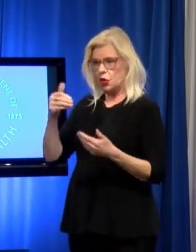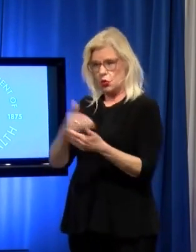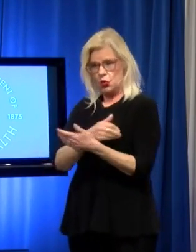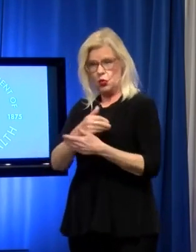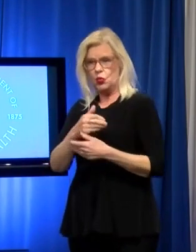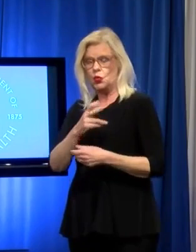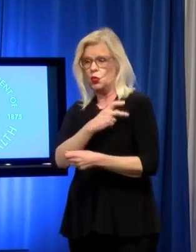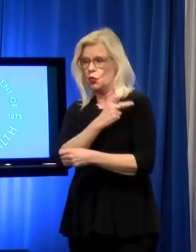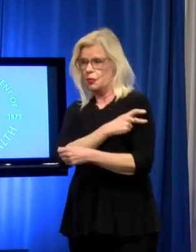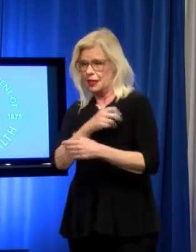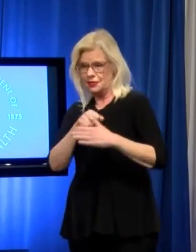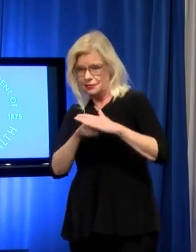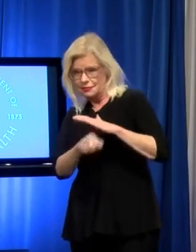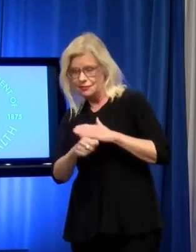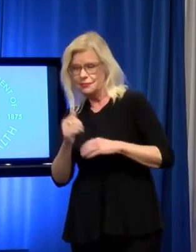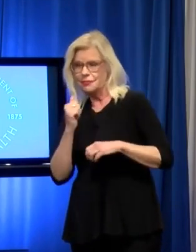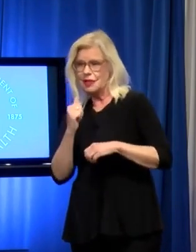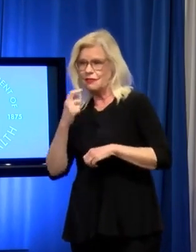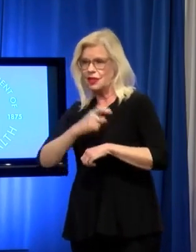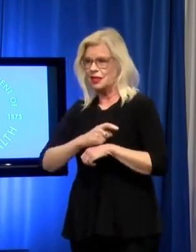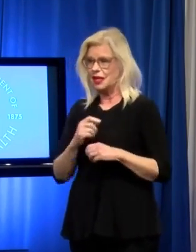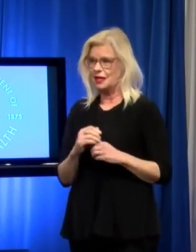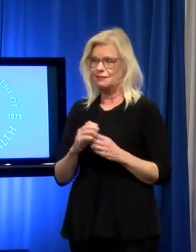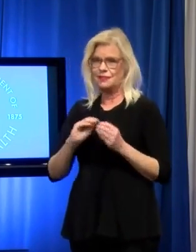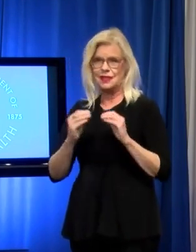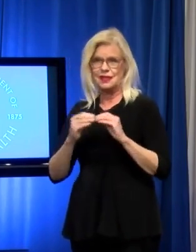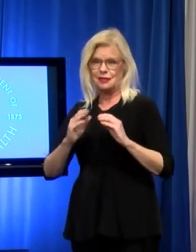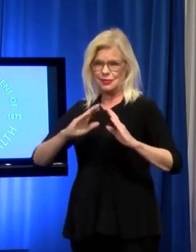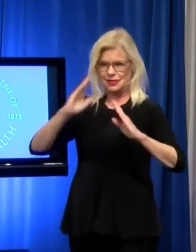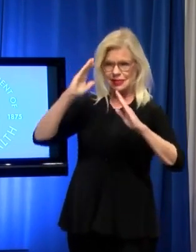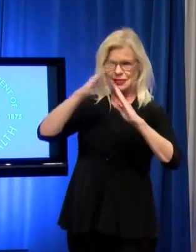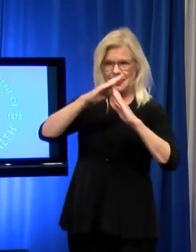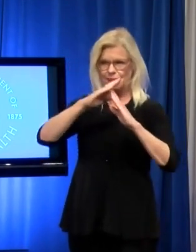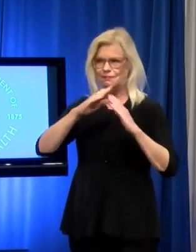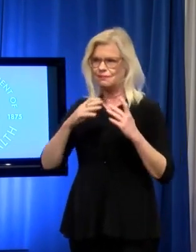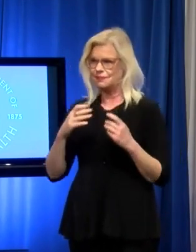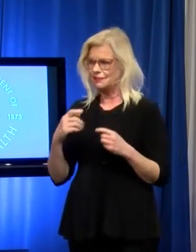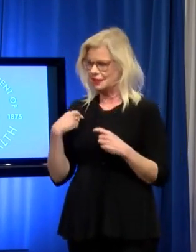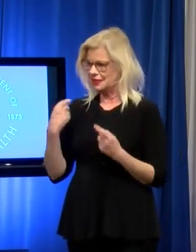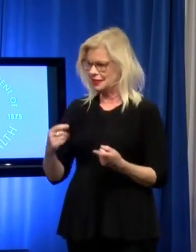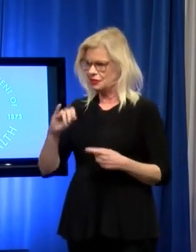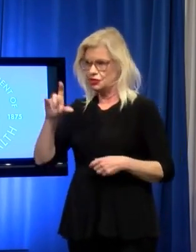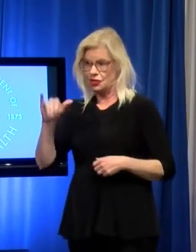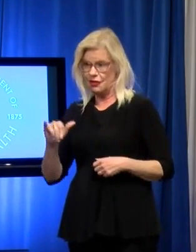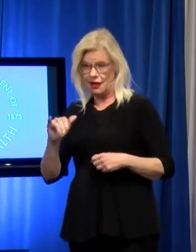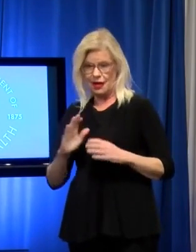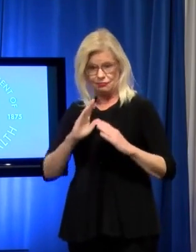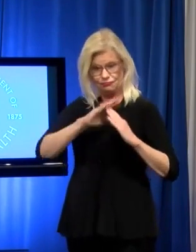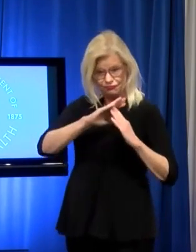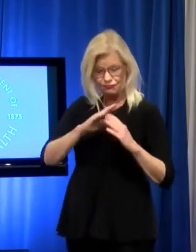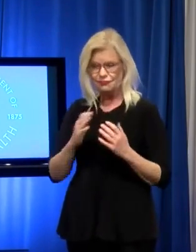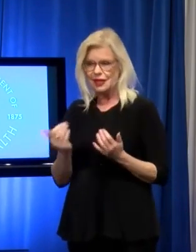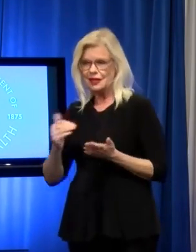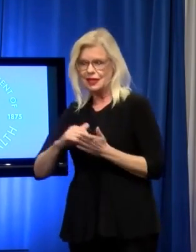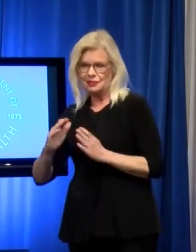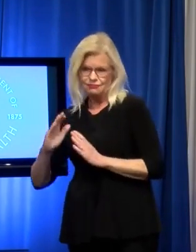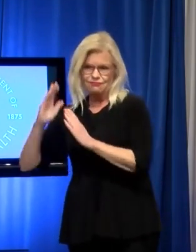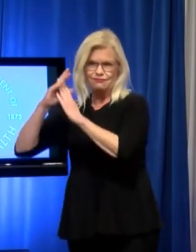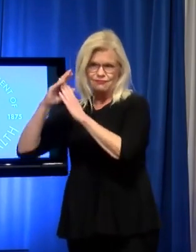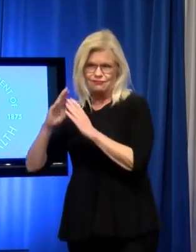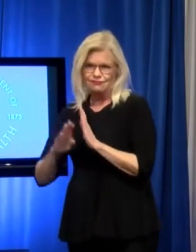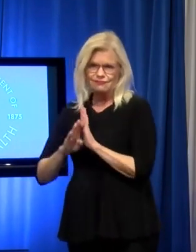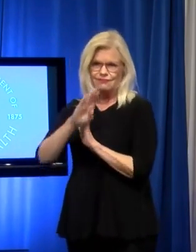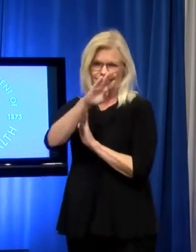on any given day. These are the highest numbers that we have seen since back in July when we were really at maximum